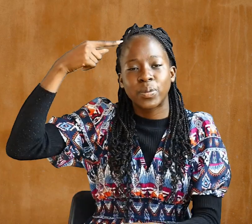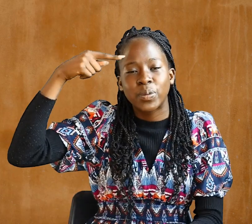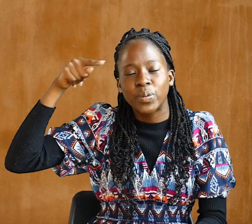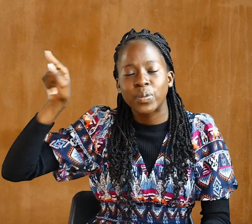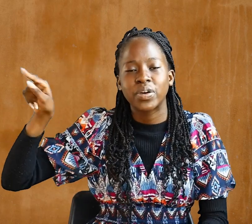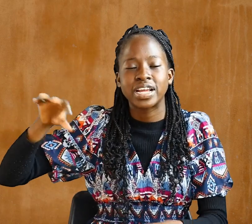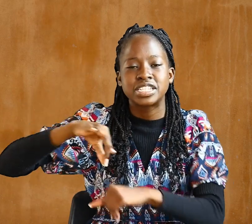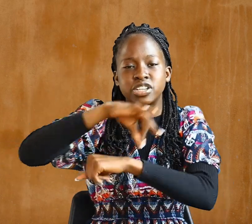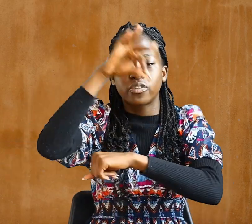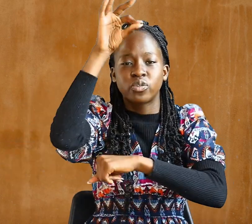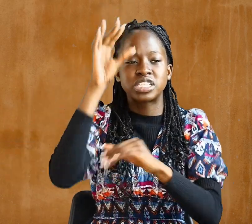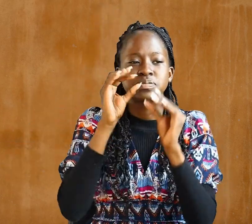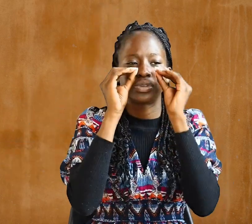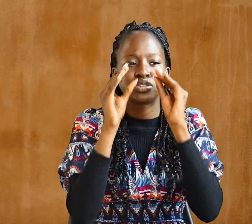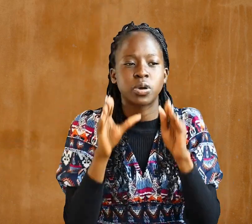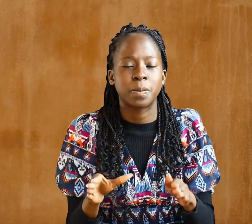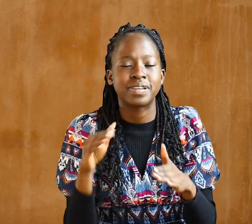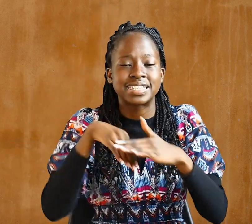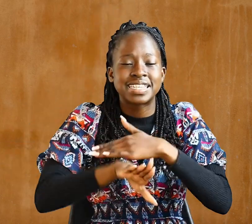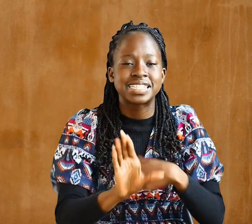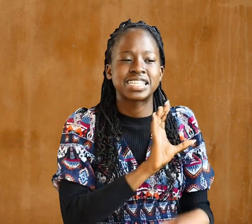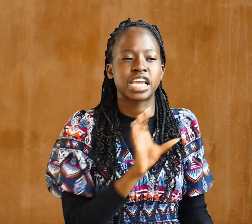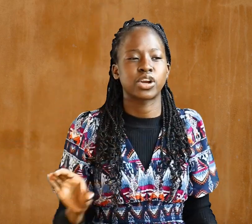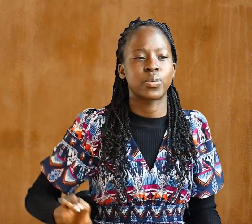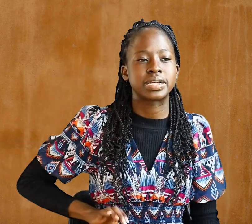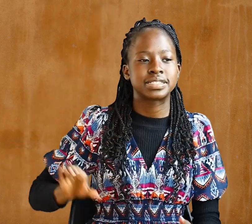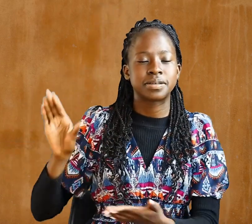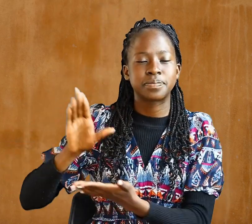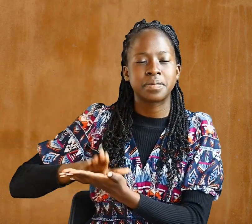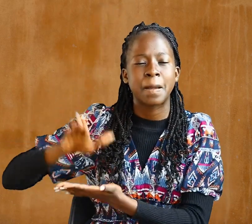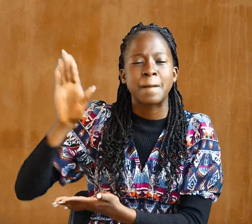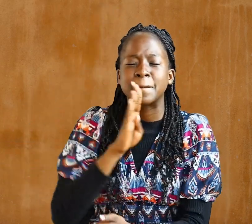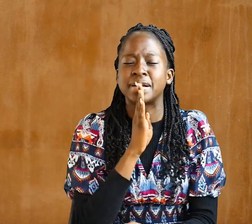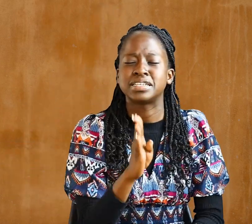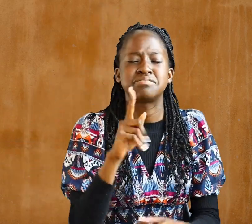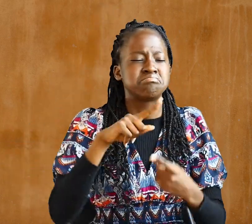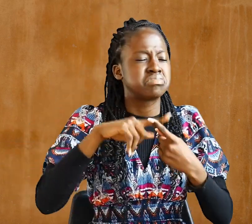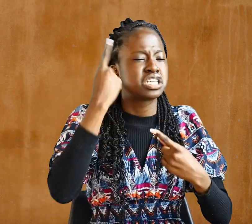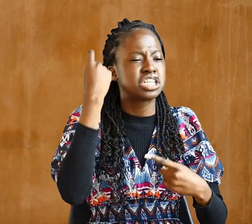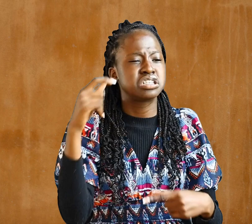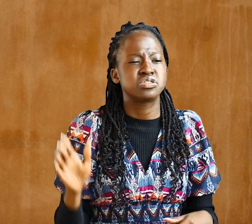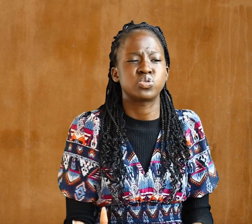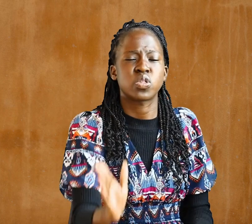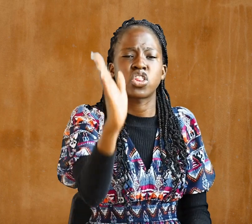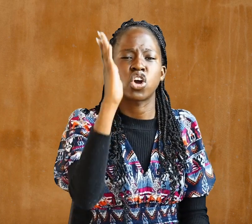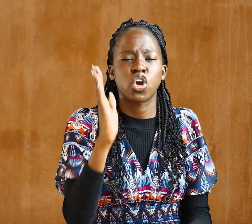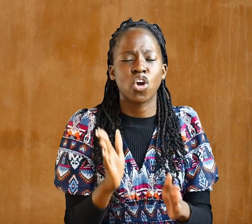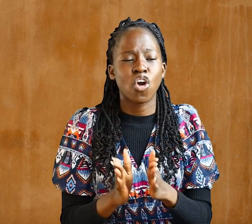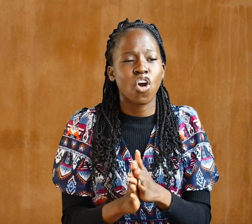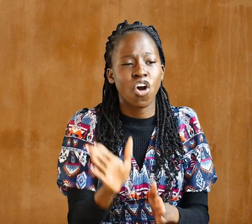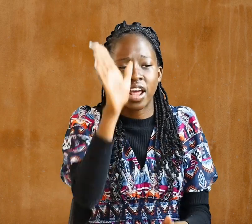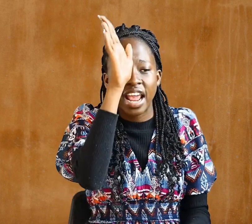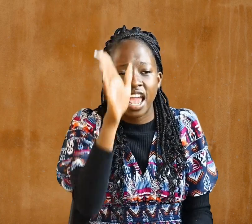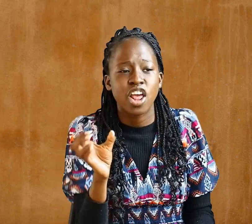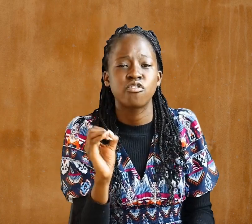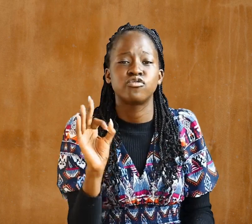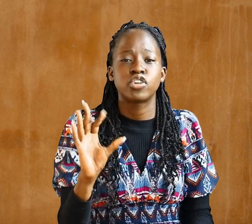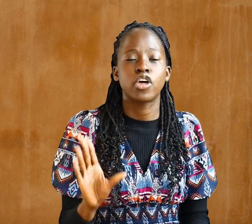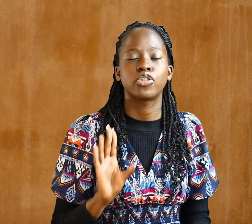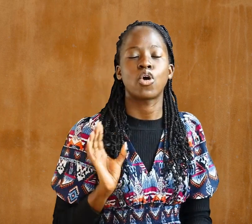Praise for spiritual blessings in Christ. Praise be to the God and Father